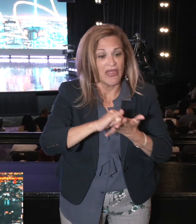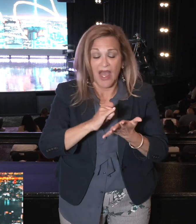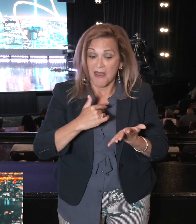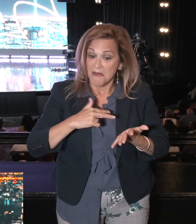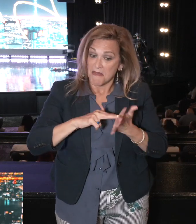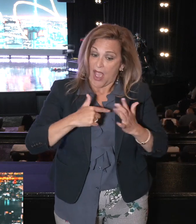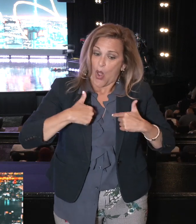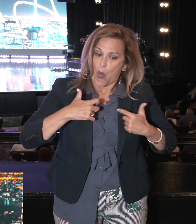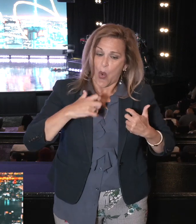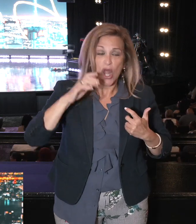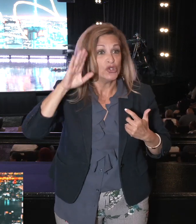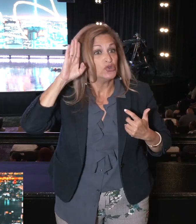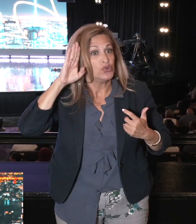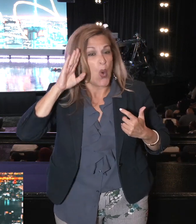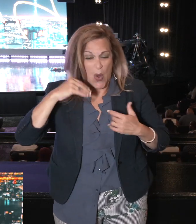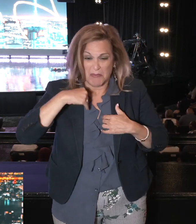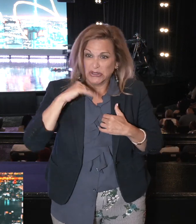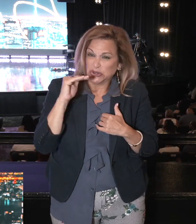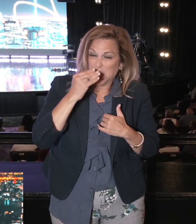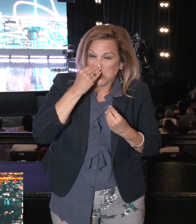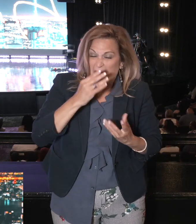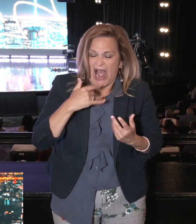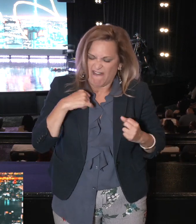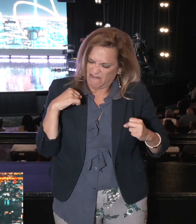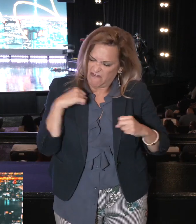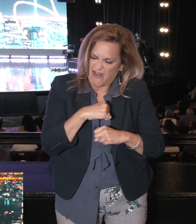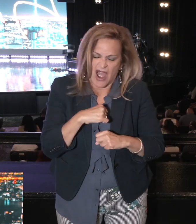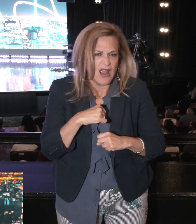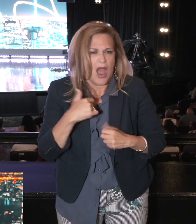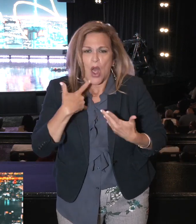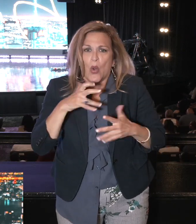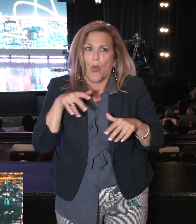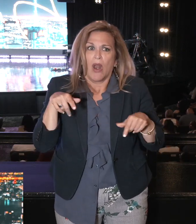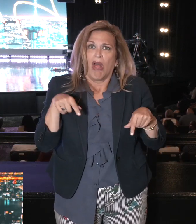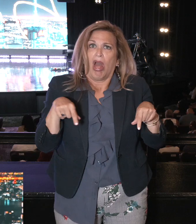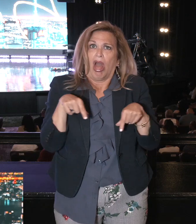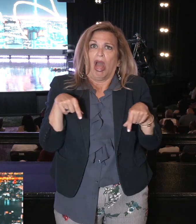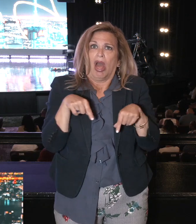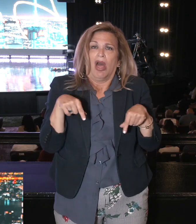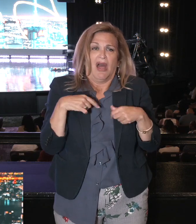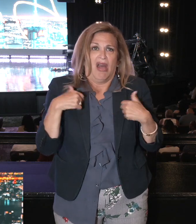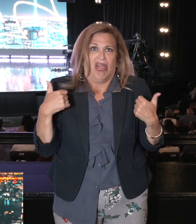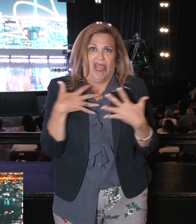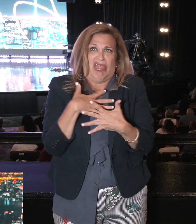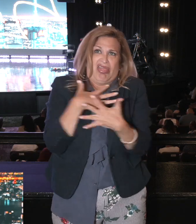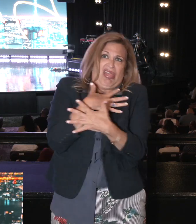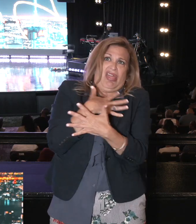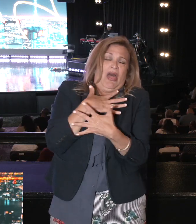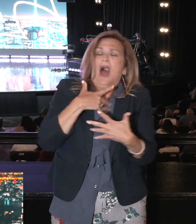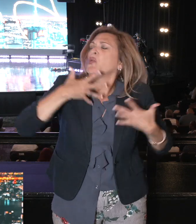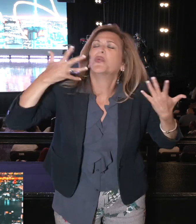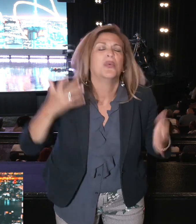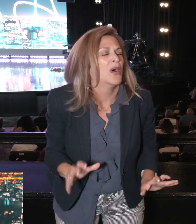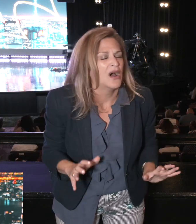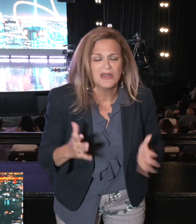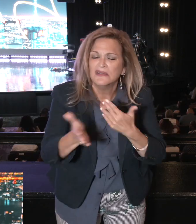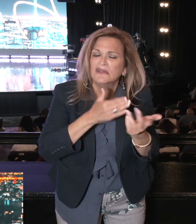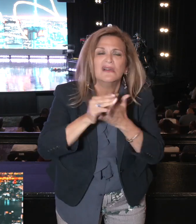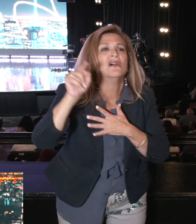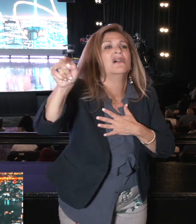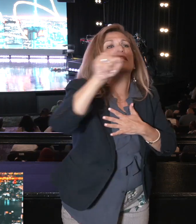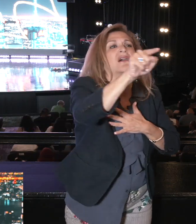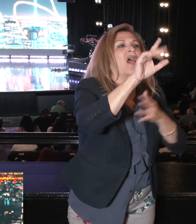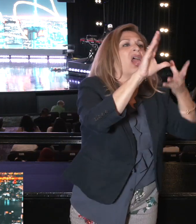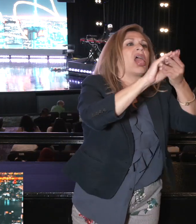I want to be a dog with a fight in it. I don't want a bucker. I don't want a coward. I don't care what people are saying. Be it friends. Be it